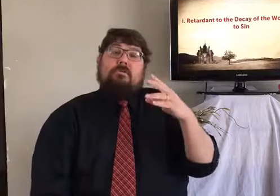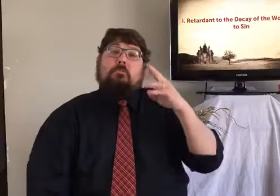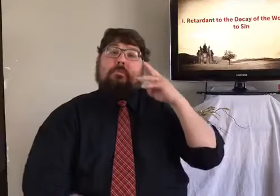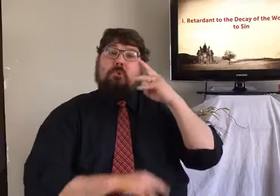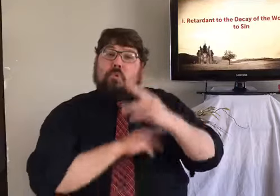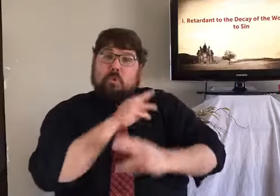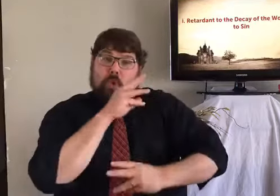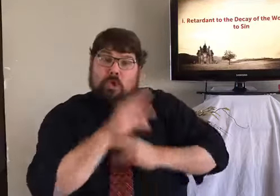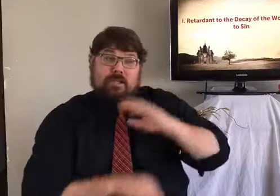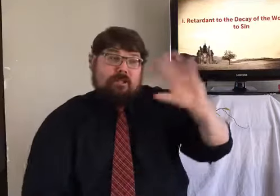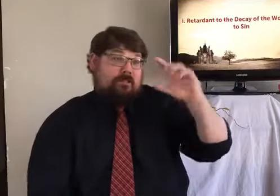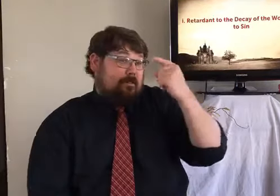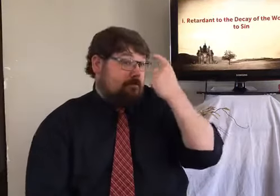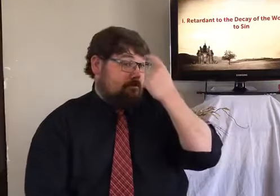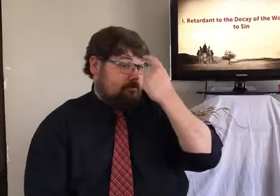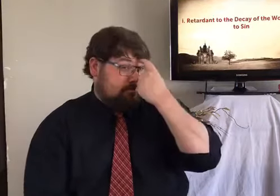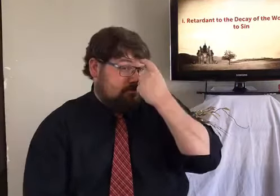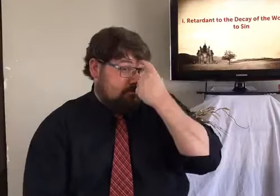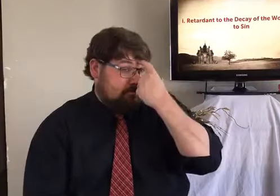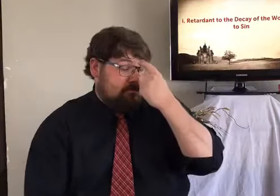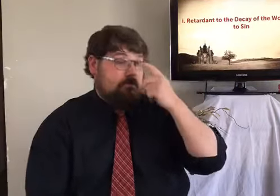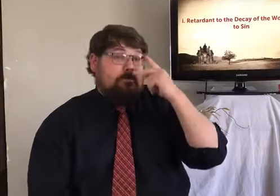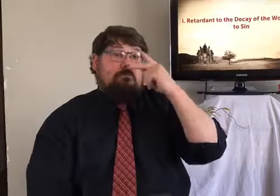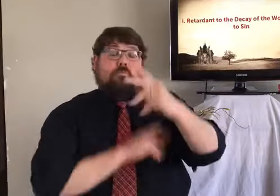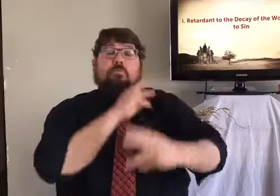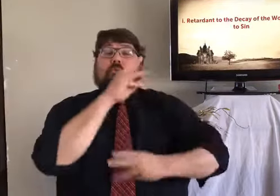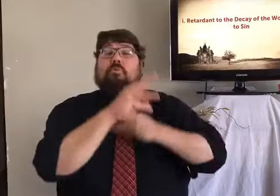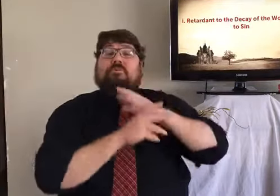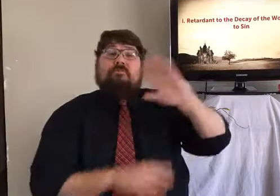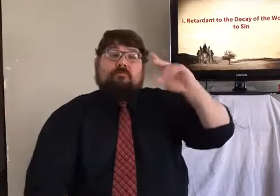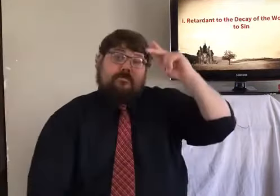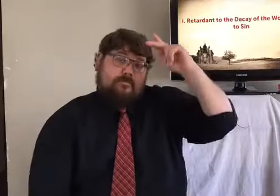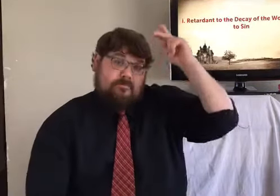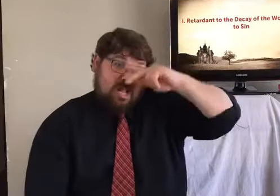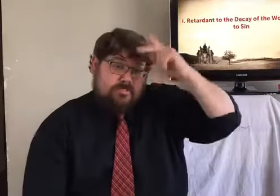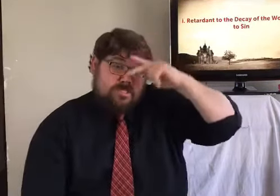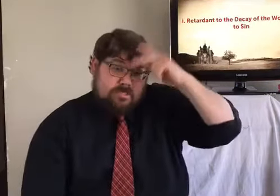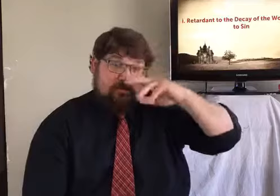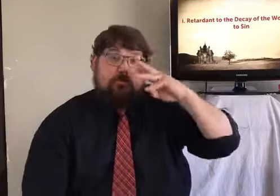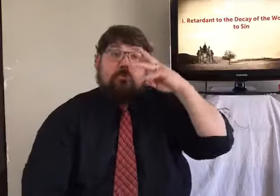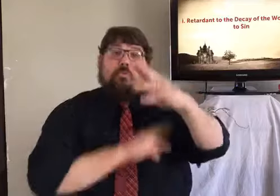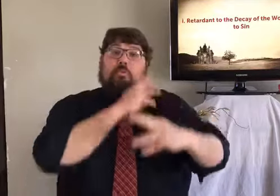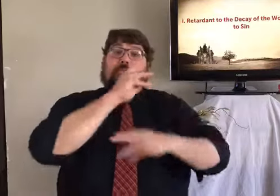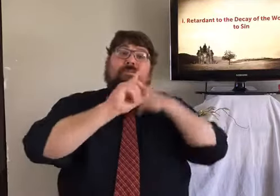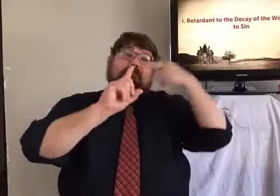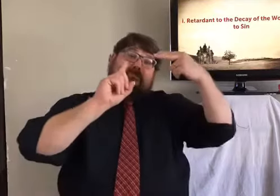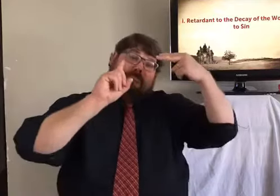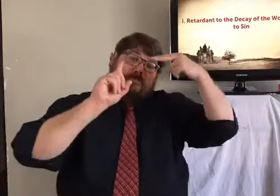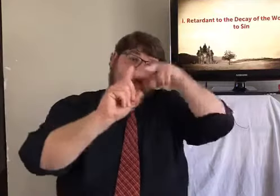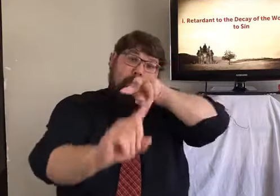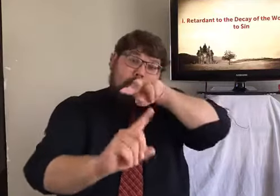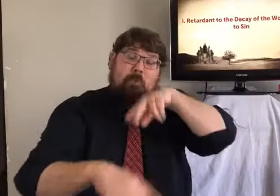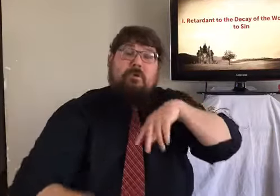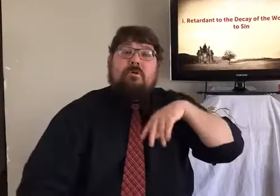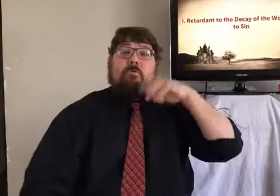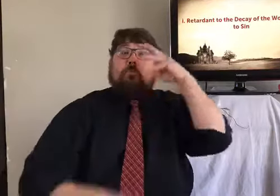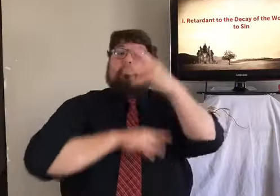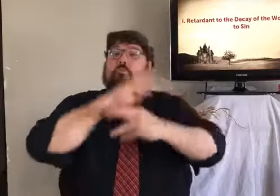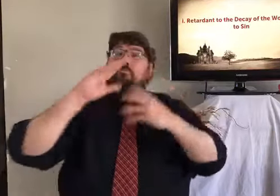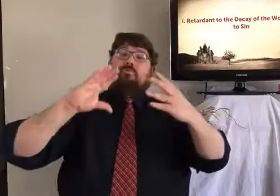you know, from the world's mind and the world's philosophy, the